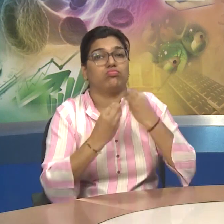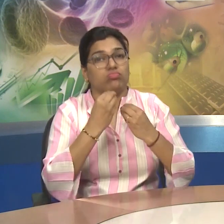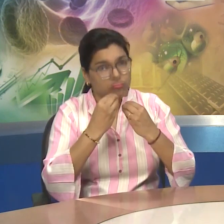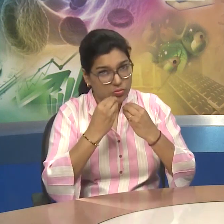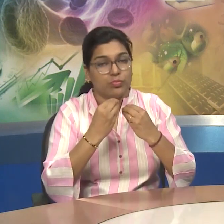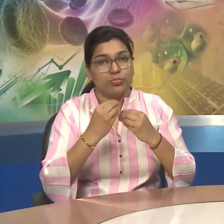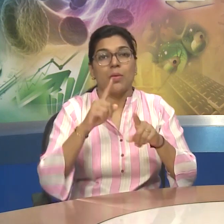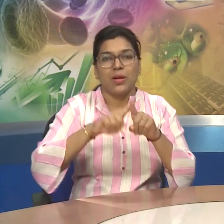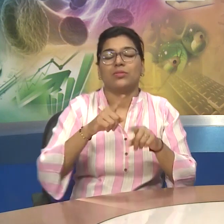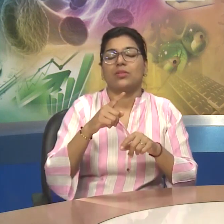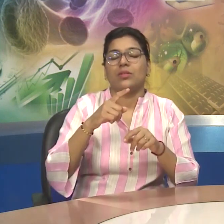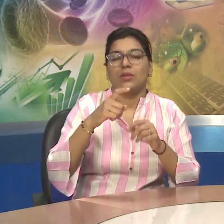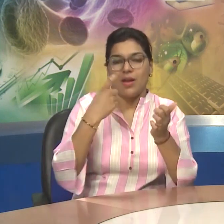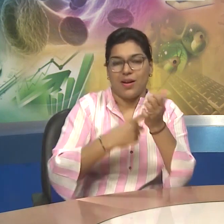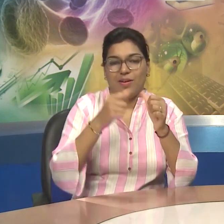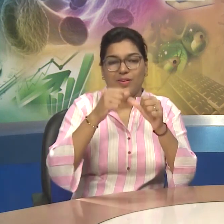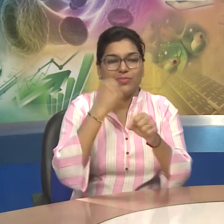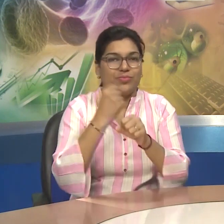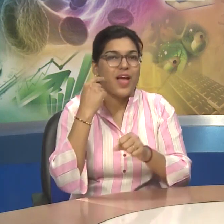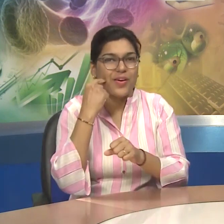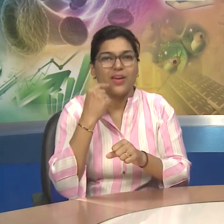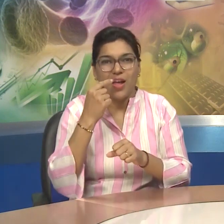And Dates